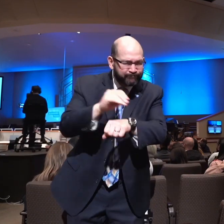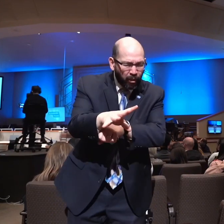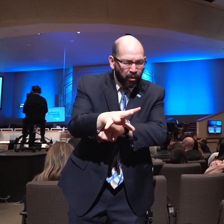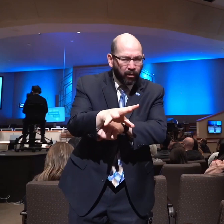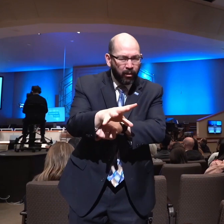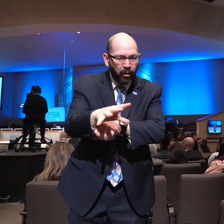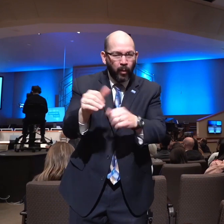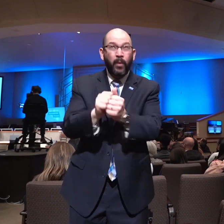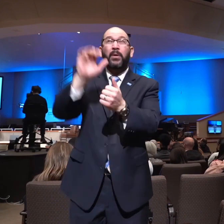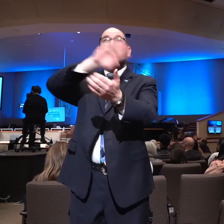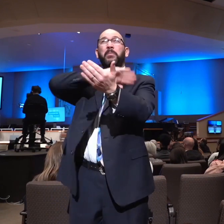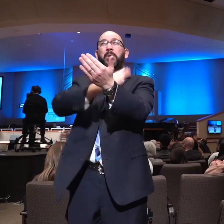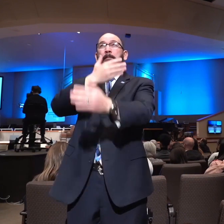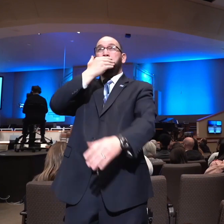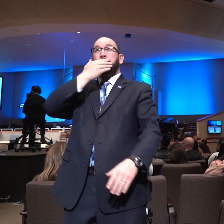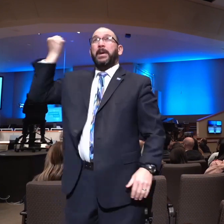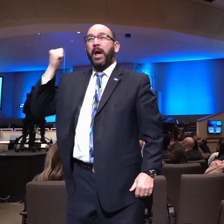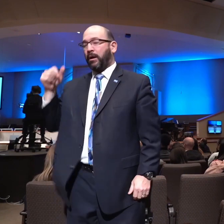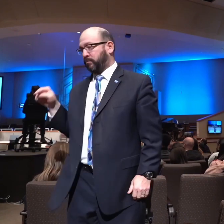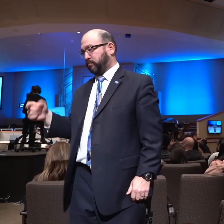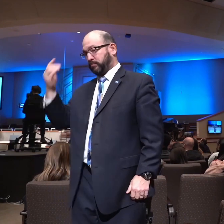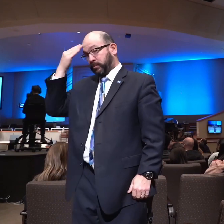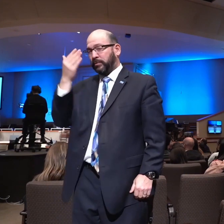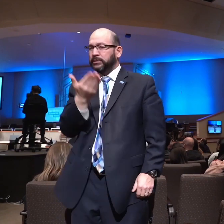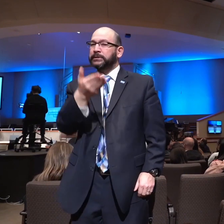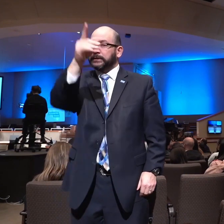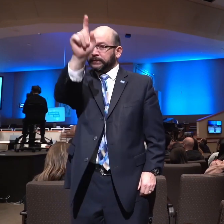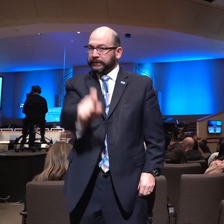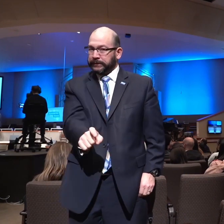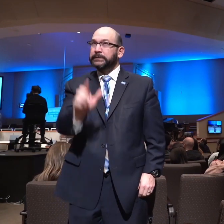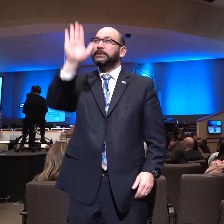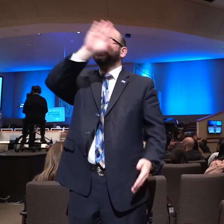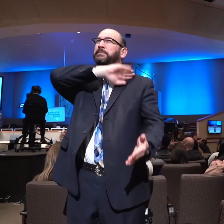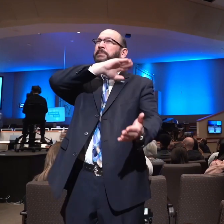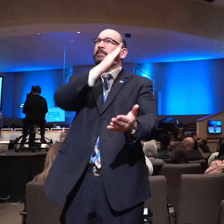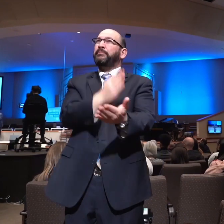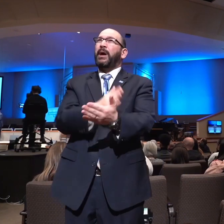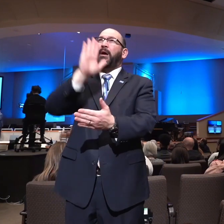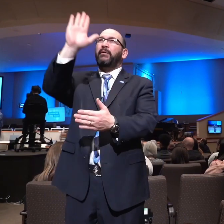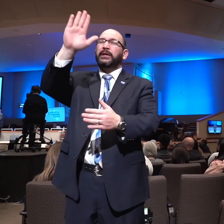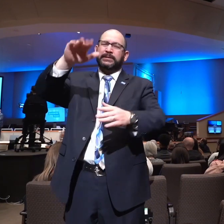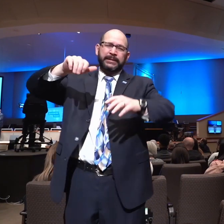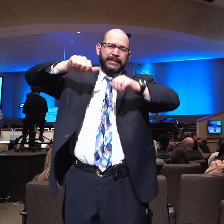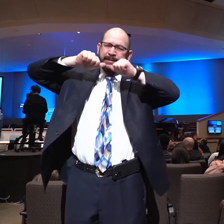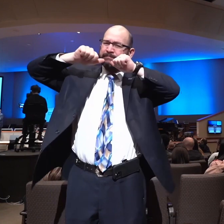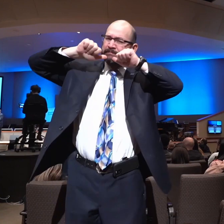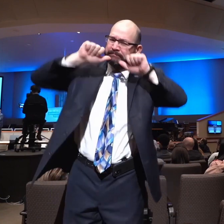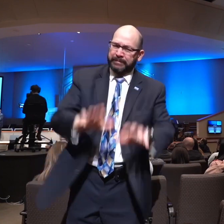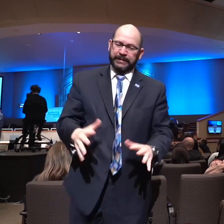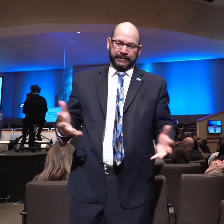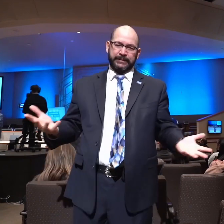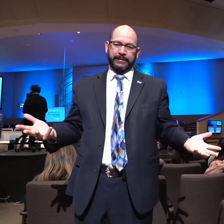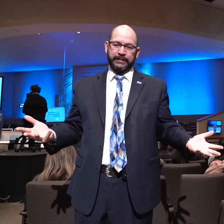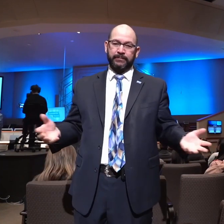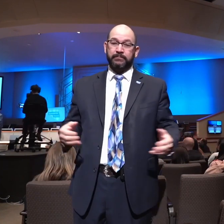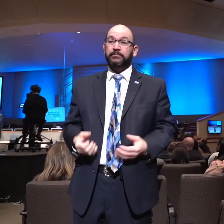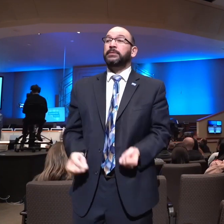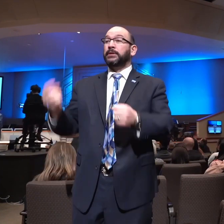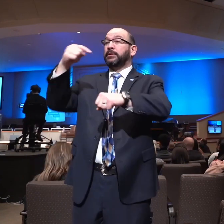God. And Paul knew that Timothy would need this anointing. He would need the power of God upon his life. I often tell church planters